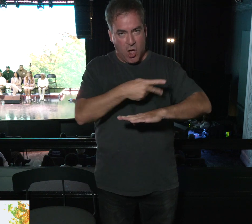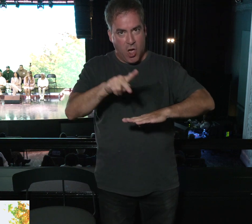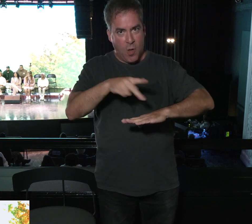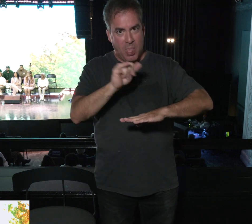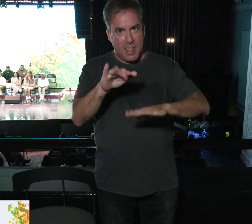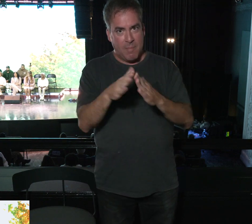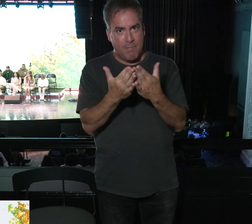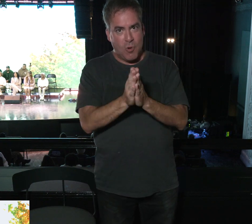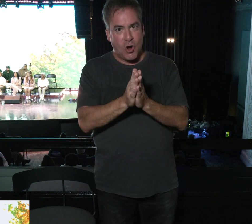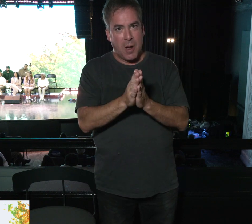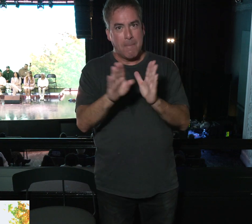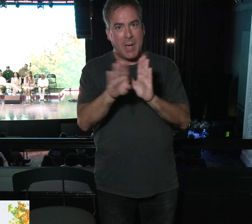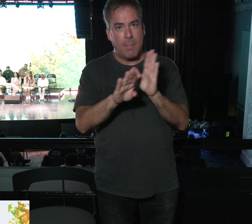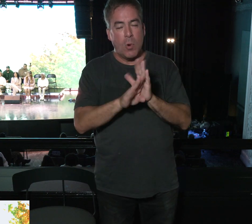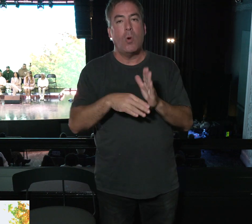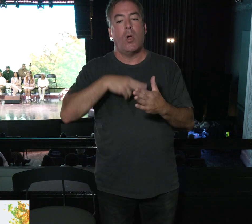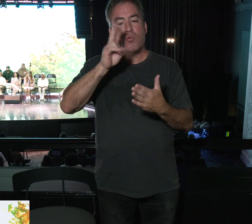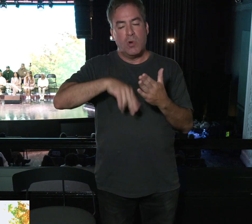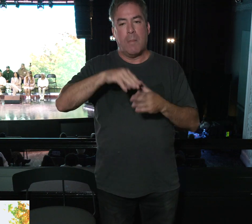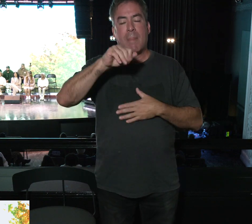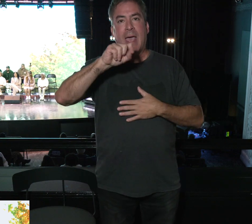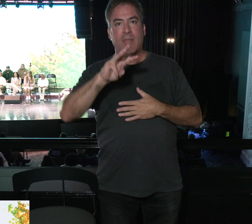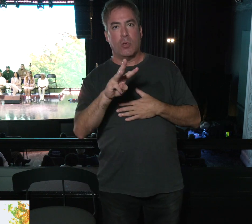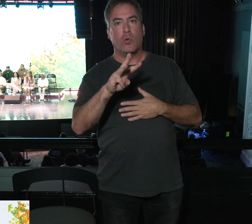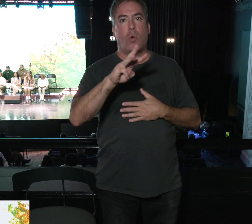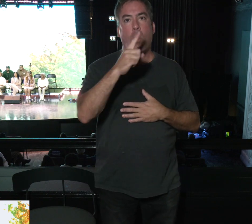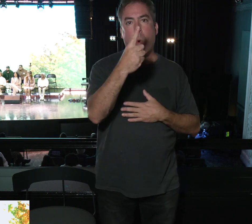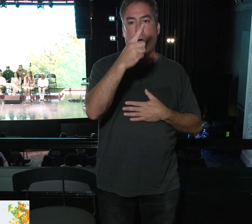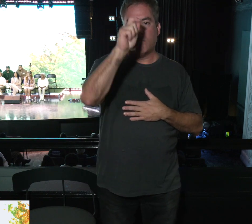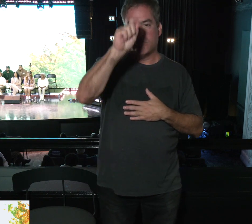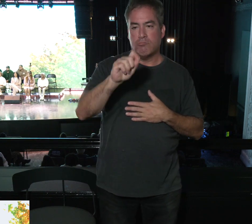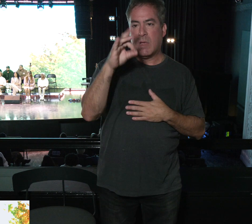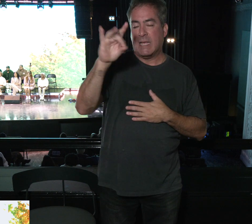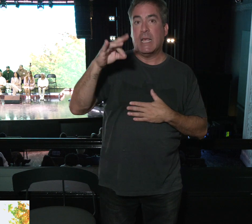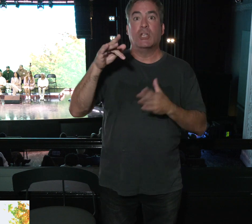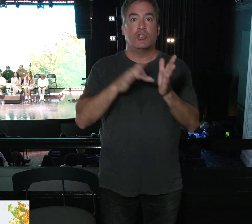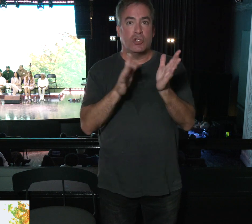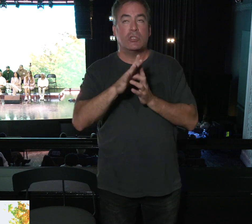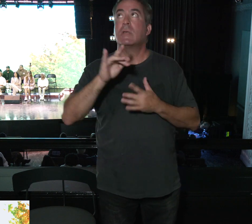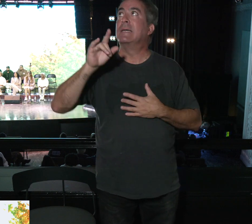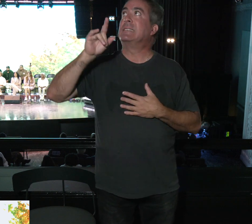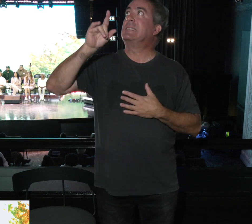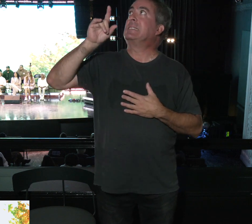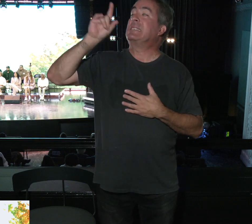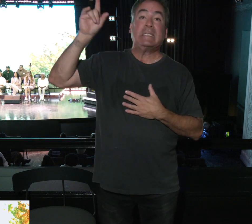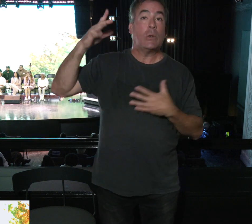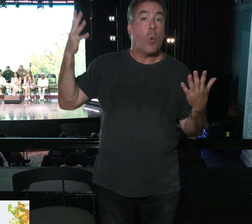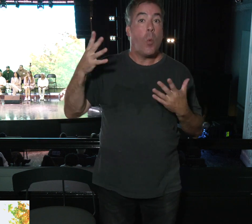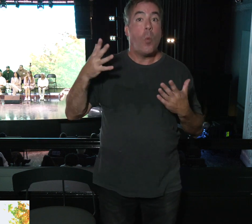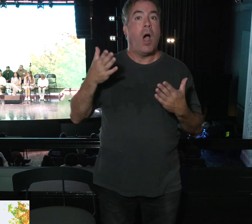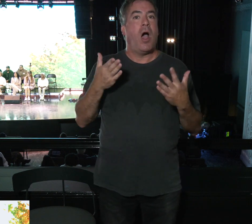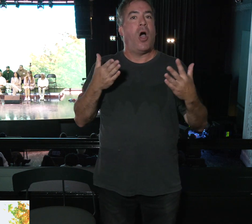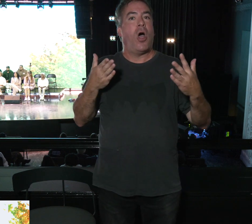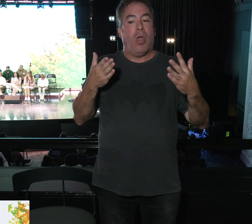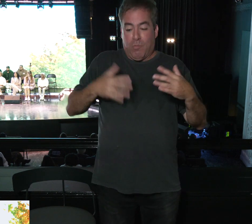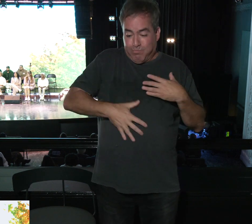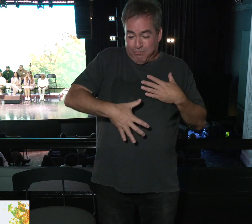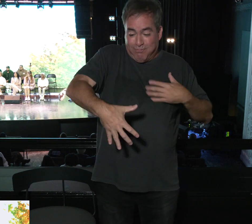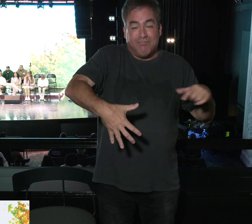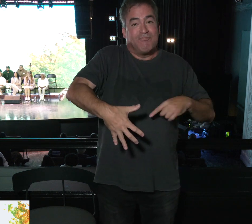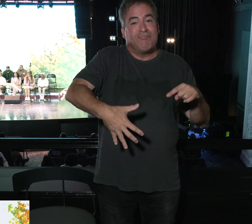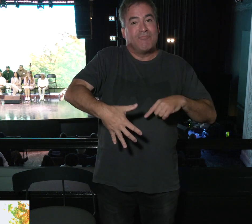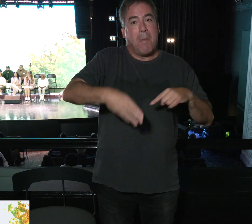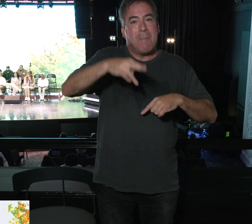of Psalm. We read about in Matthew 1 verse 18 that Jesus was conceived by the Holy Spirit. So